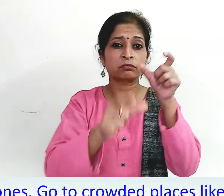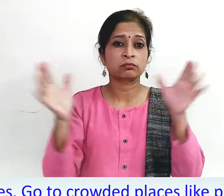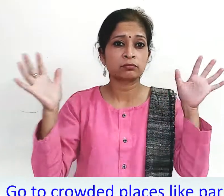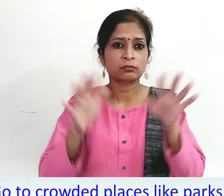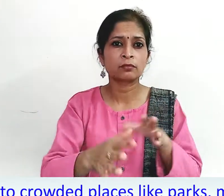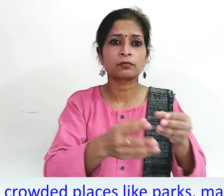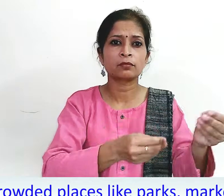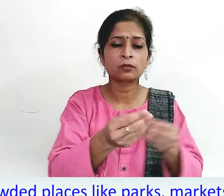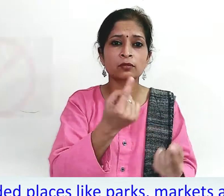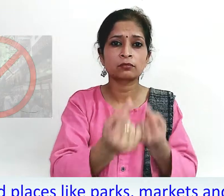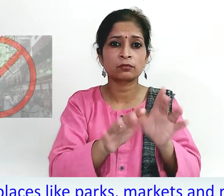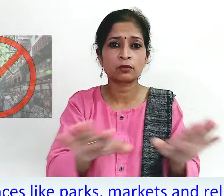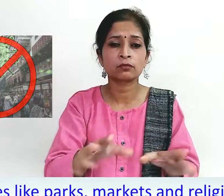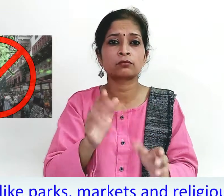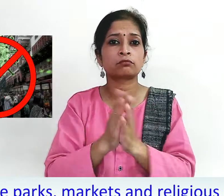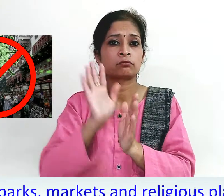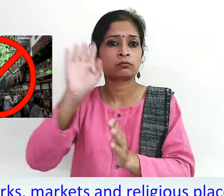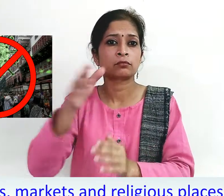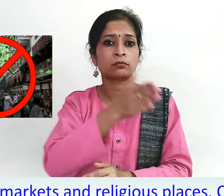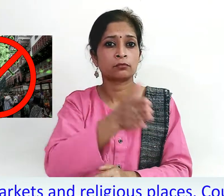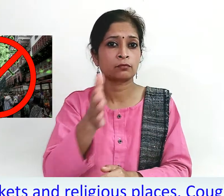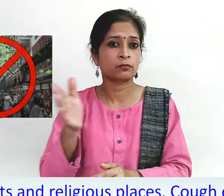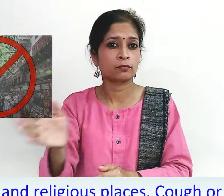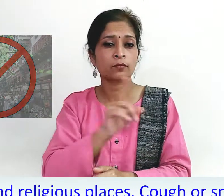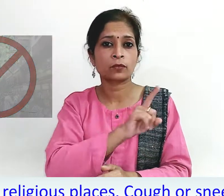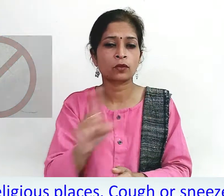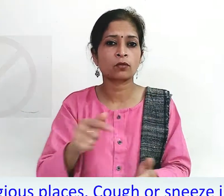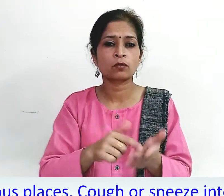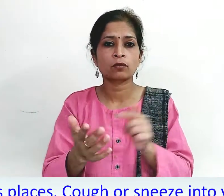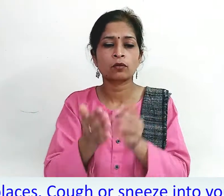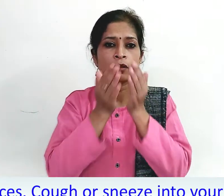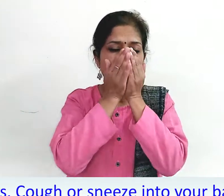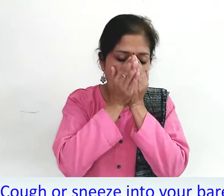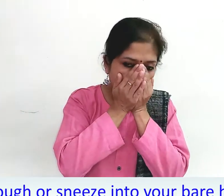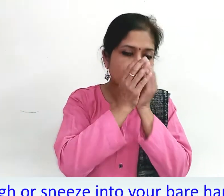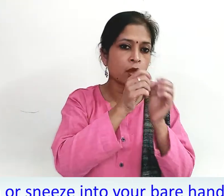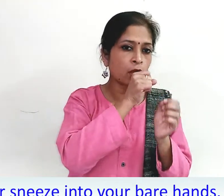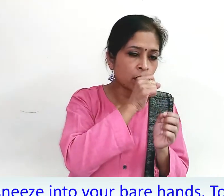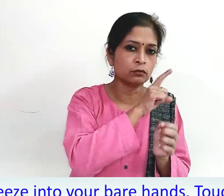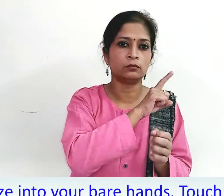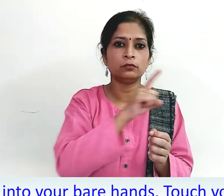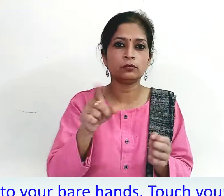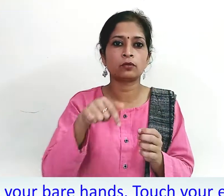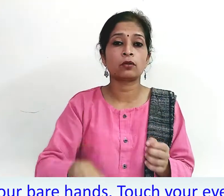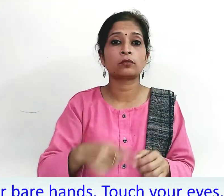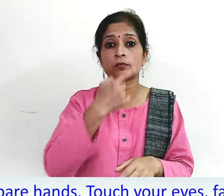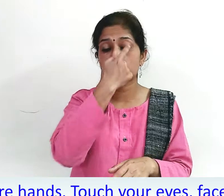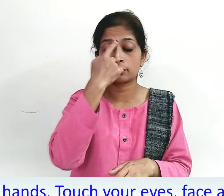markets and religious places. Cough or sneeze into your bare hands. Touch your eyes, face and